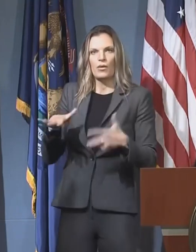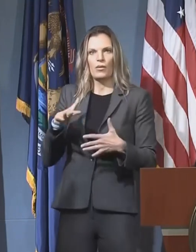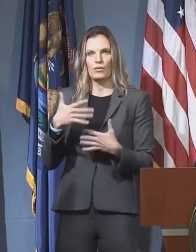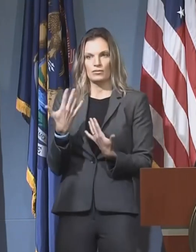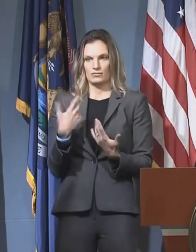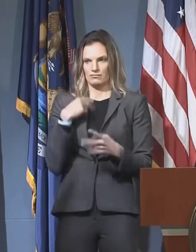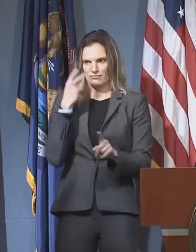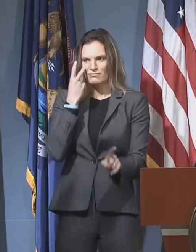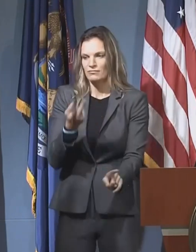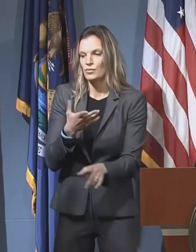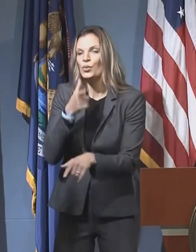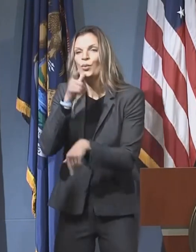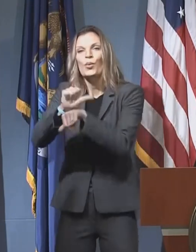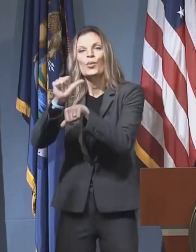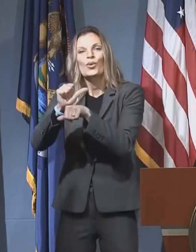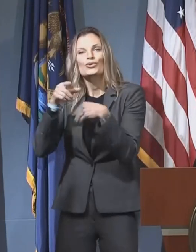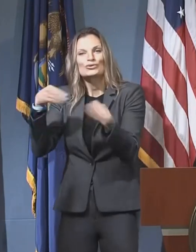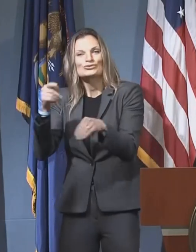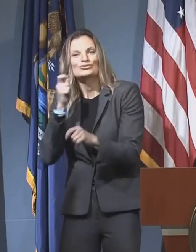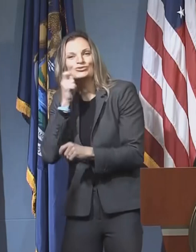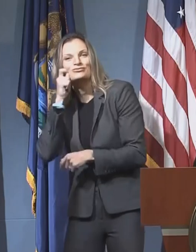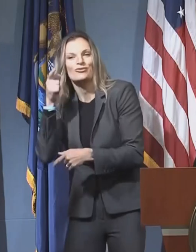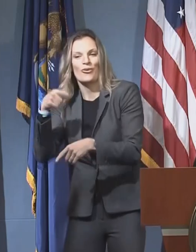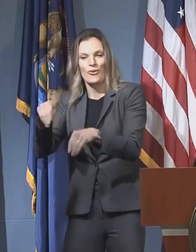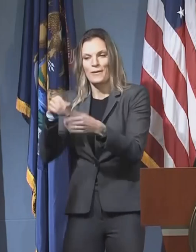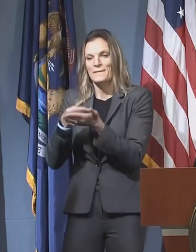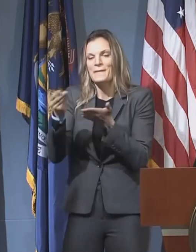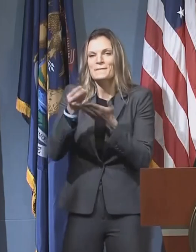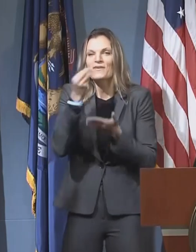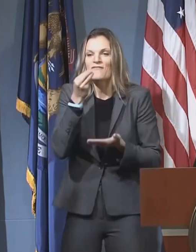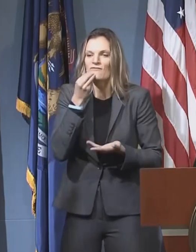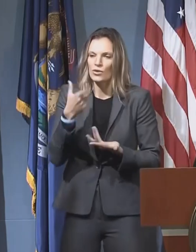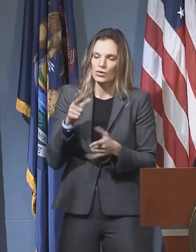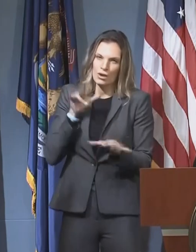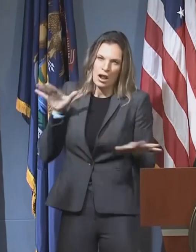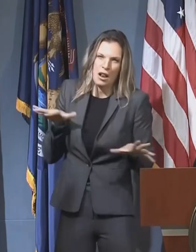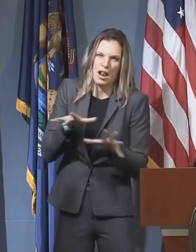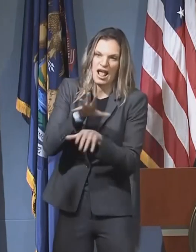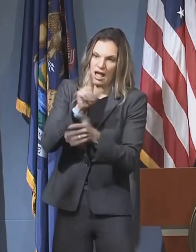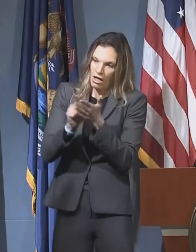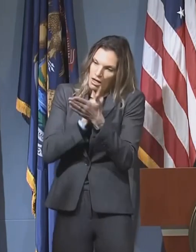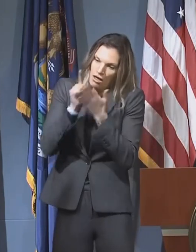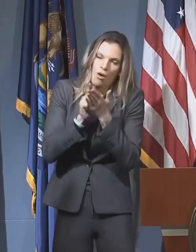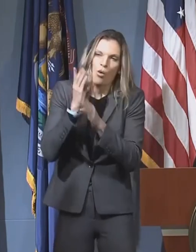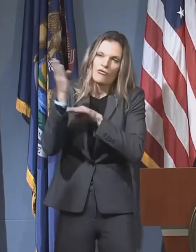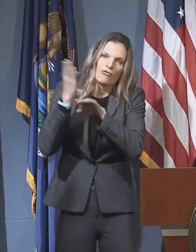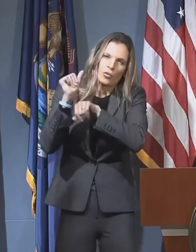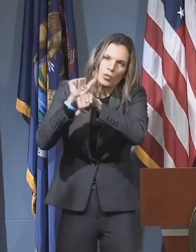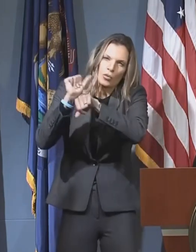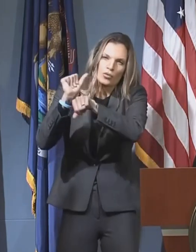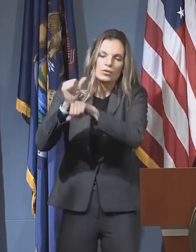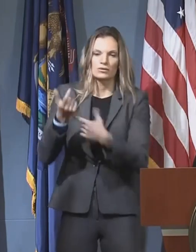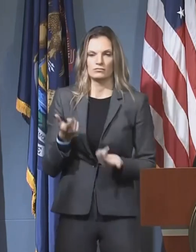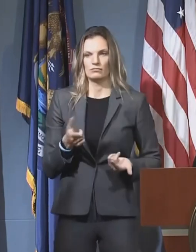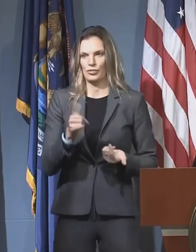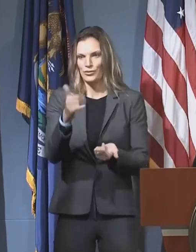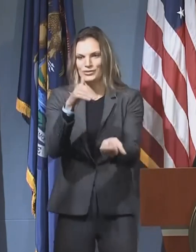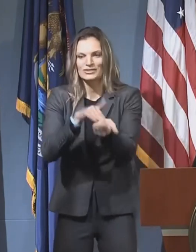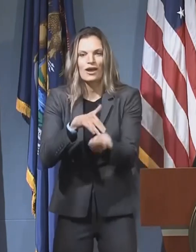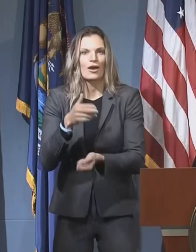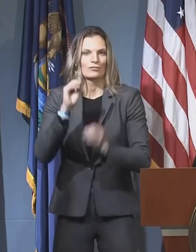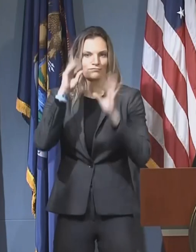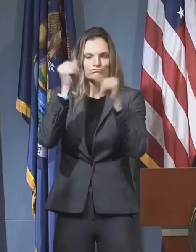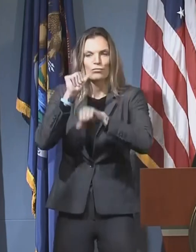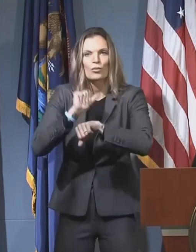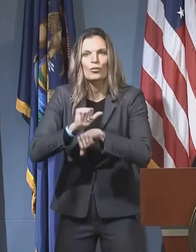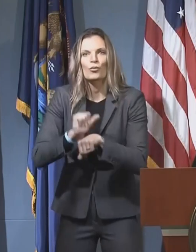our grocery store workers who have been pushed to the brink and worked so many extra hours, not to mention all of the health care workers on the front lines in our